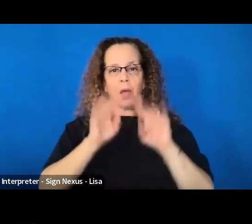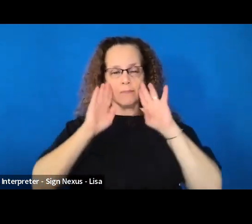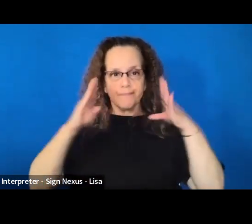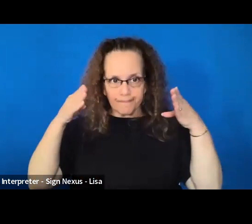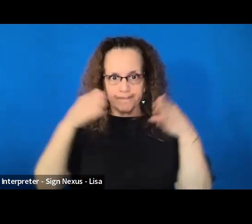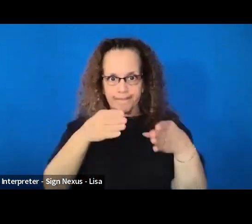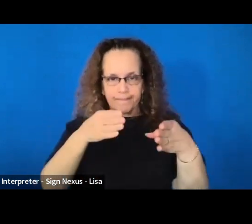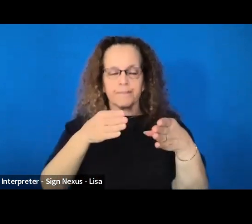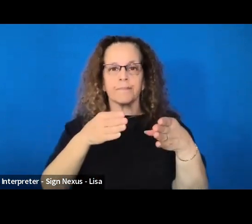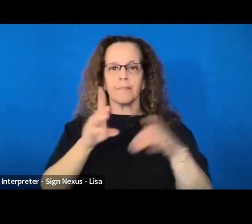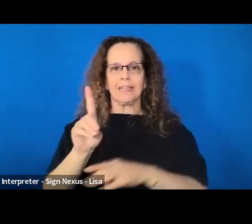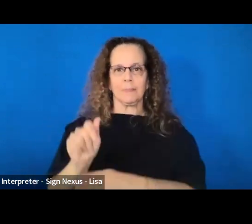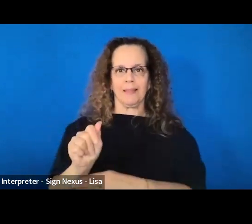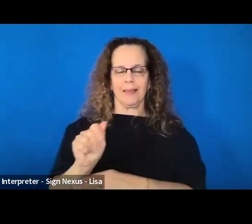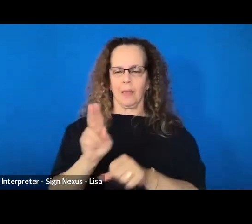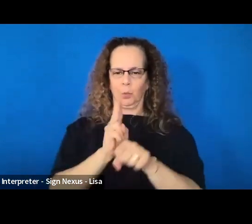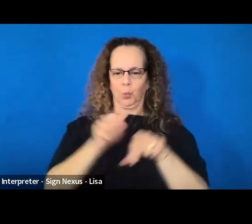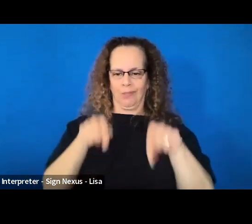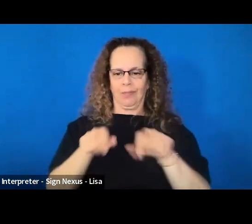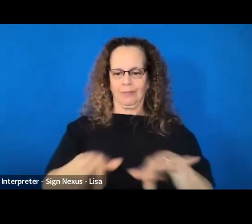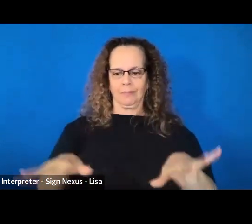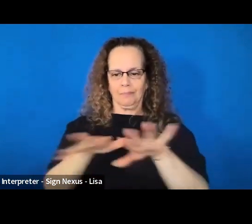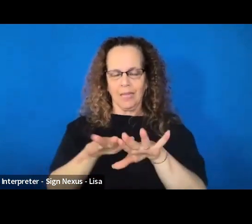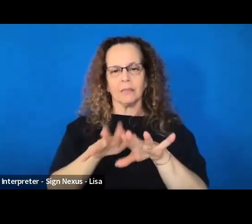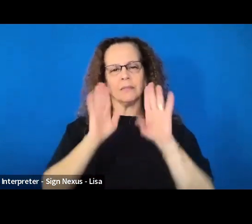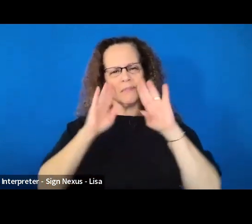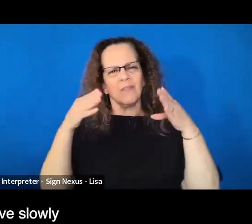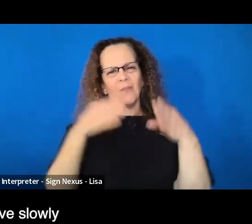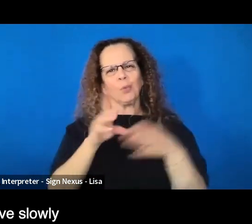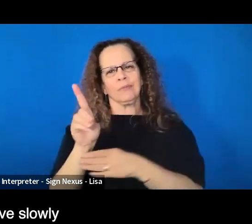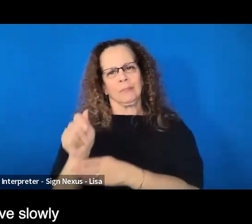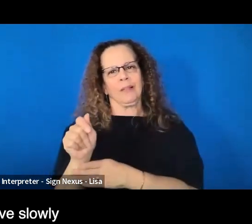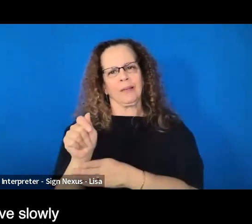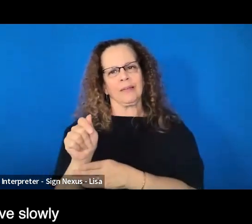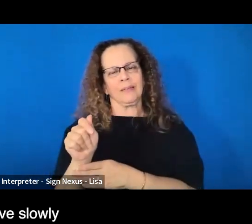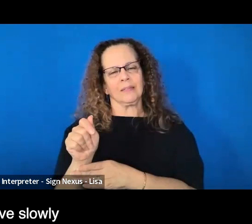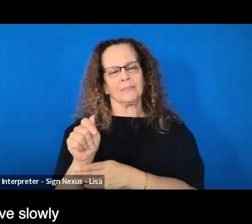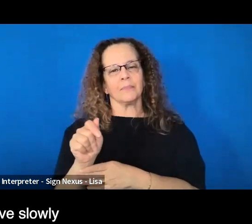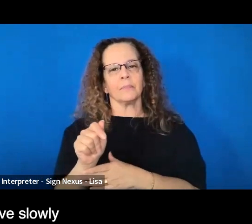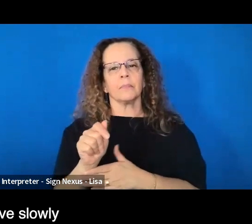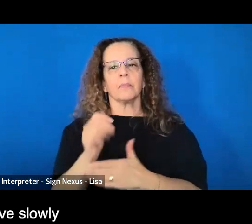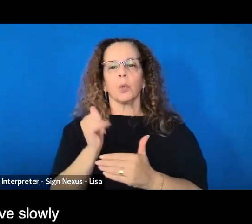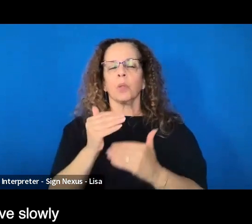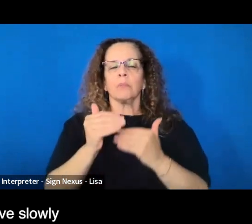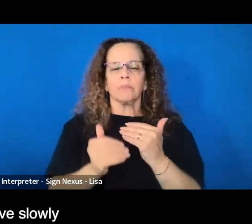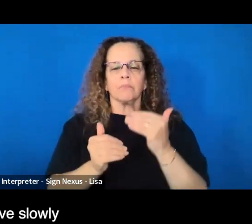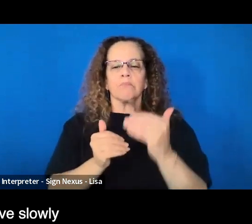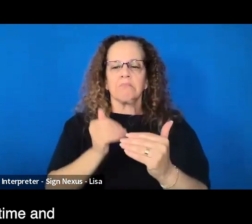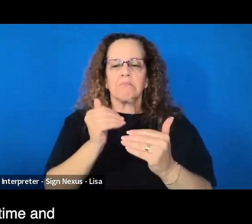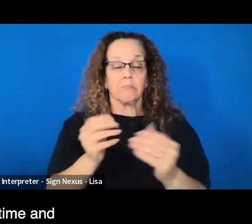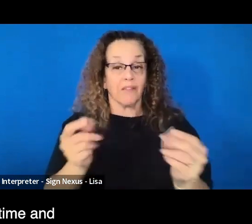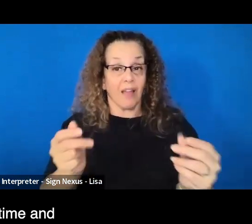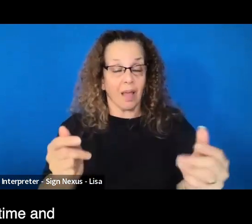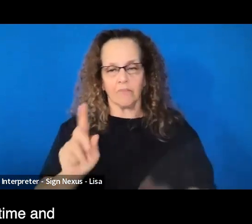making this space as disability-centered as possible. We're going to move slowly today, honoring our